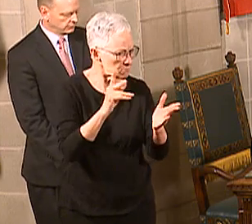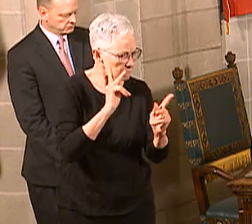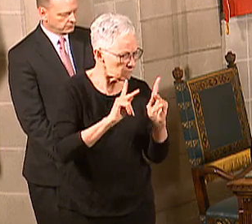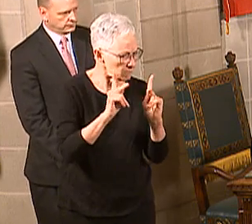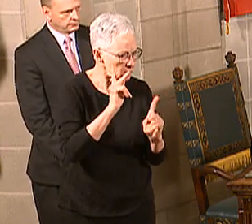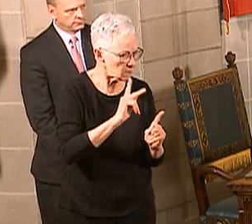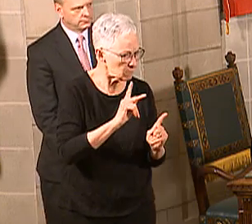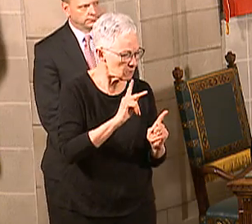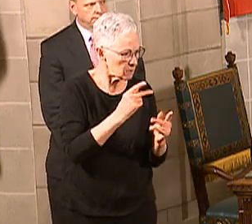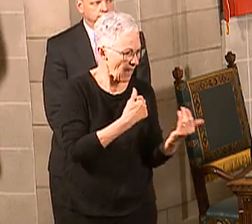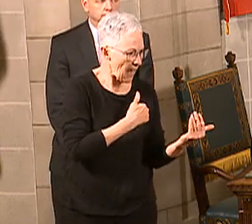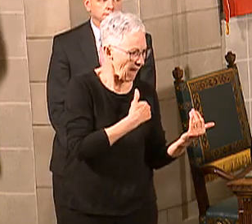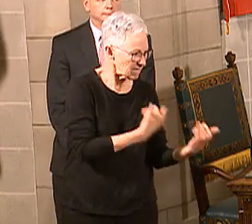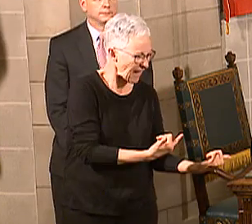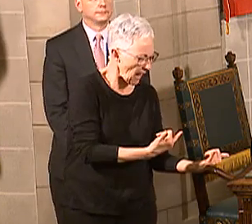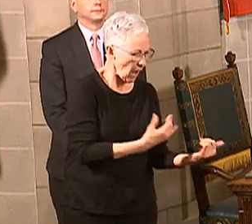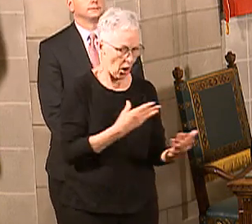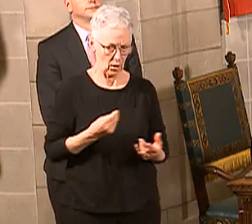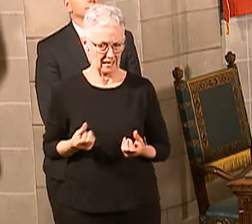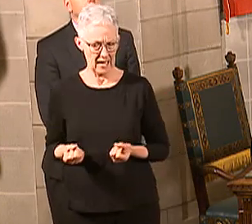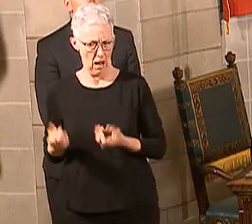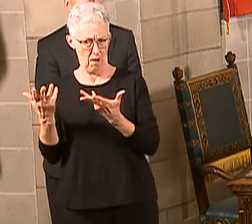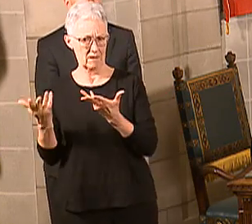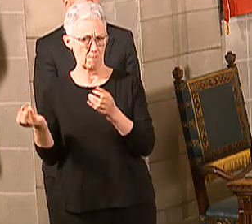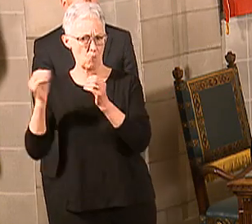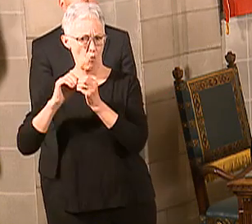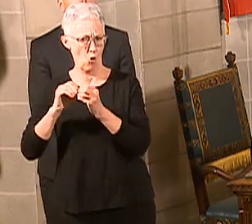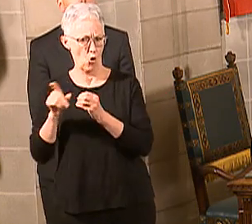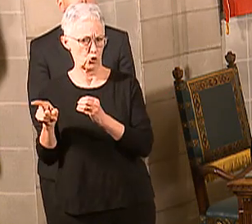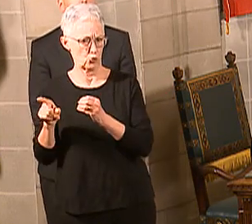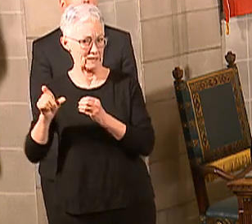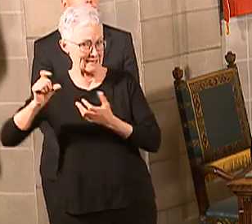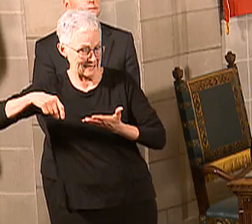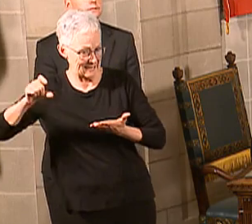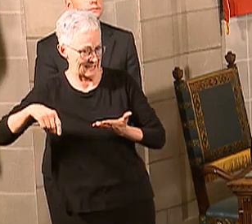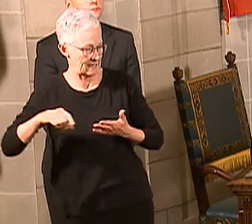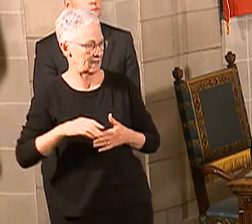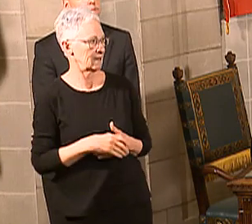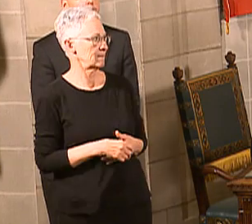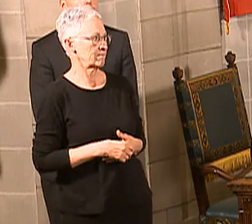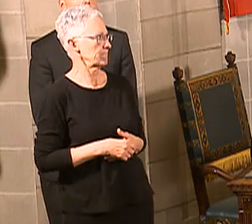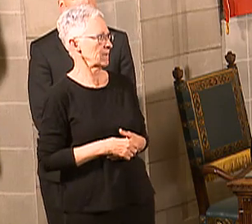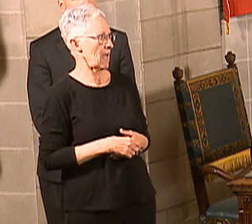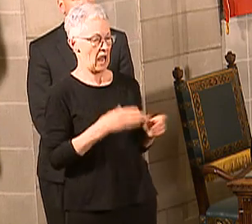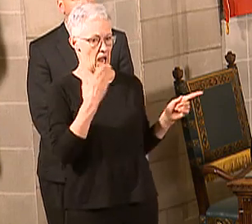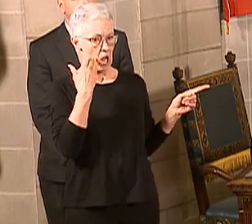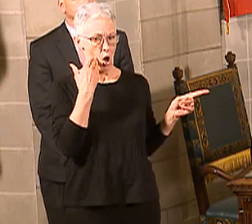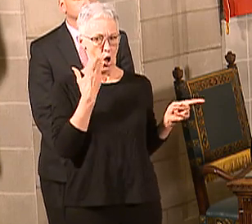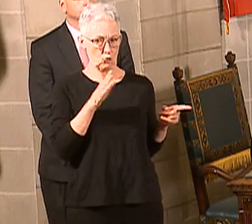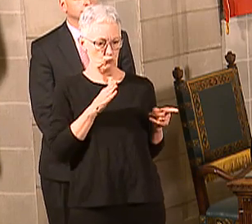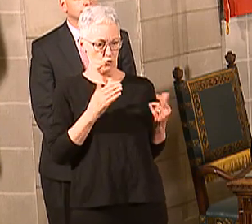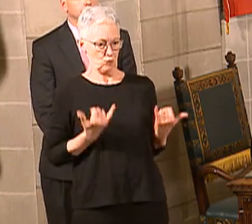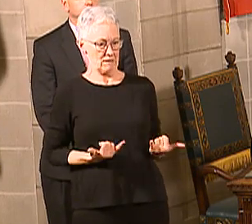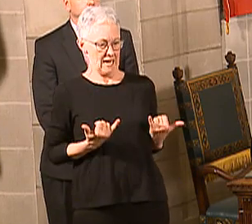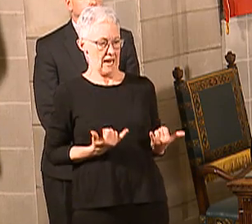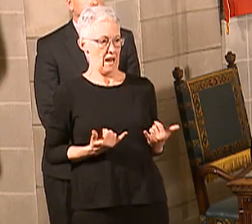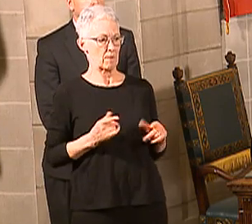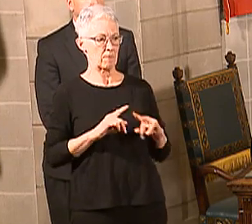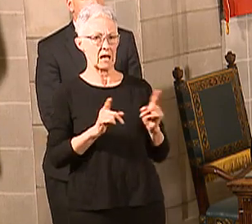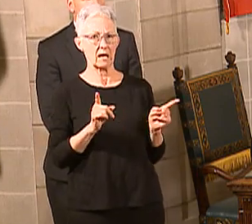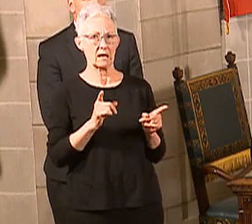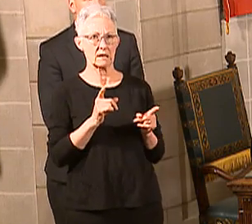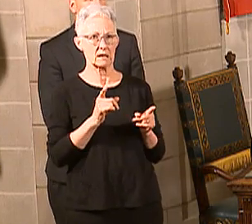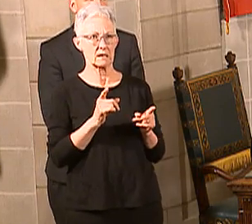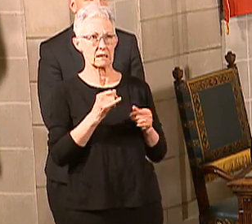thousand? I apologize. I don't have a total number. I can tell you the last numbers that I saw prior to the